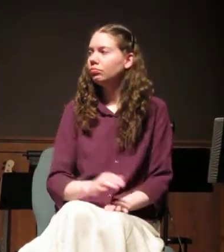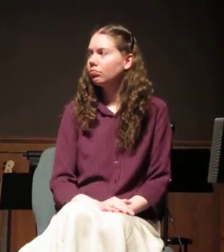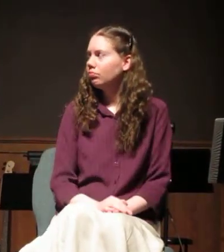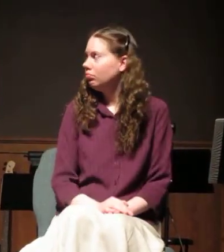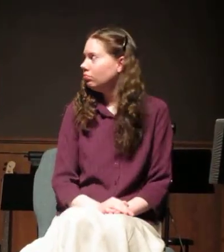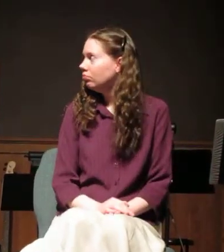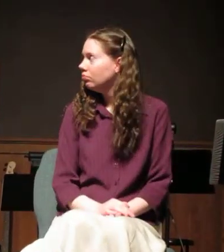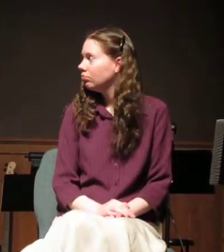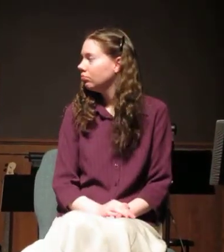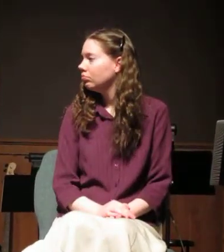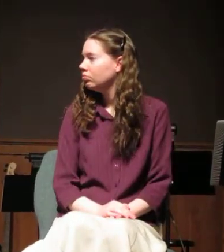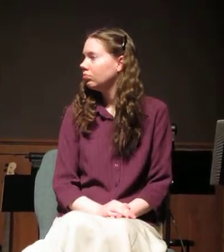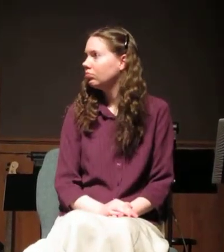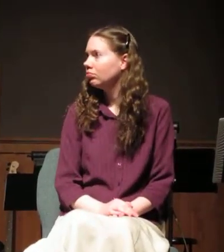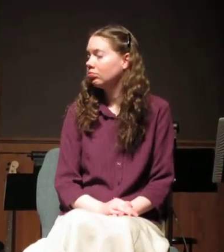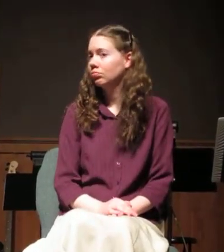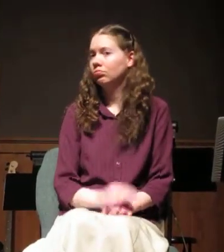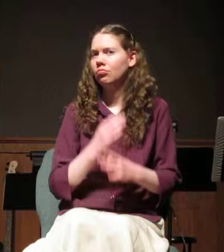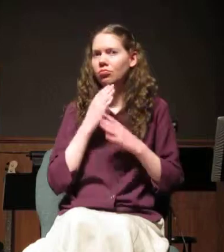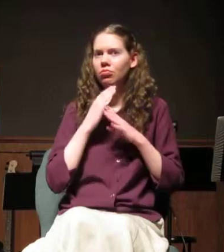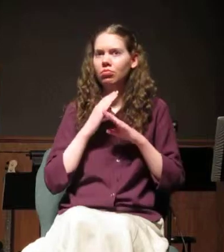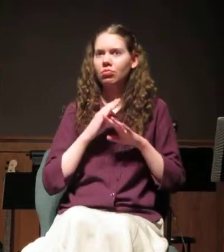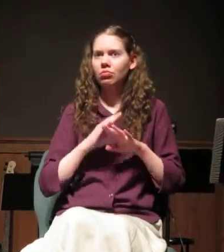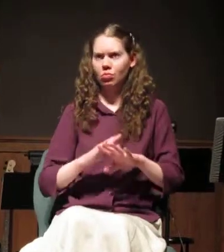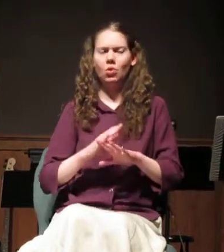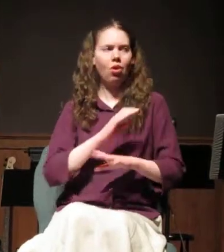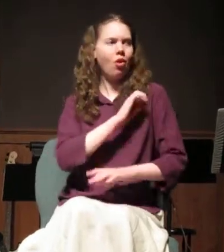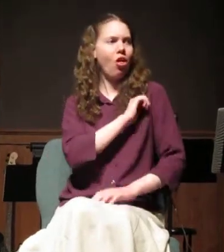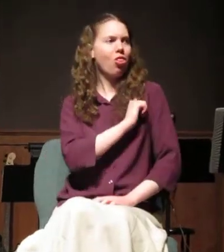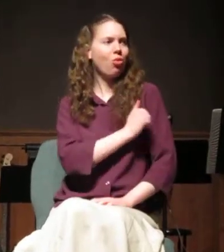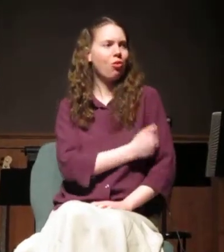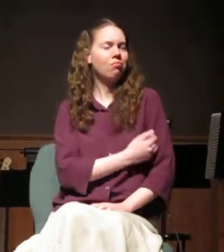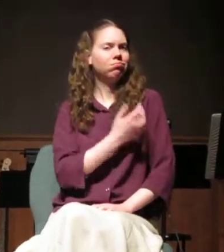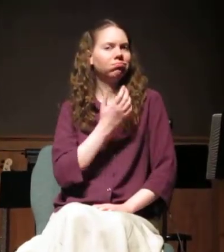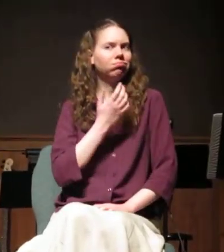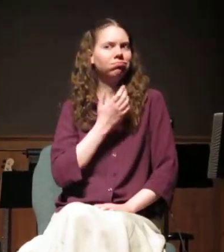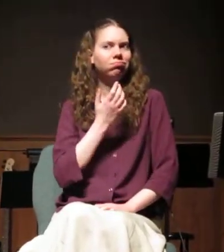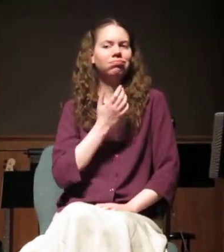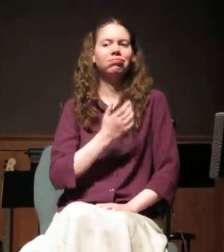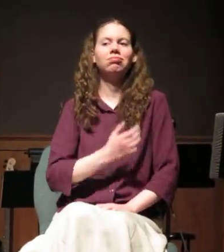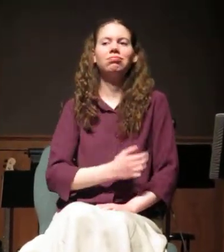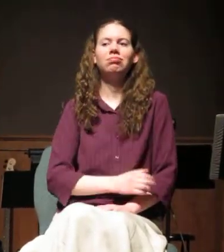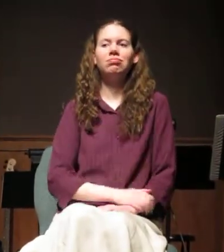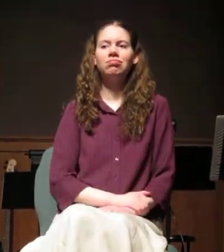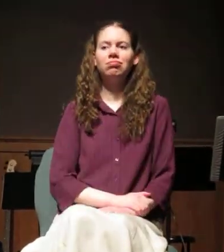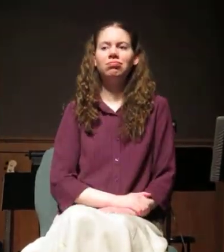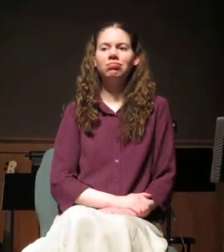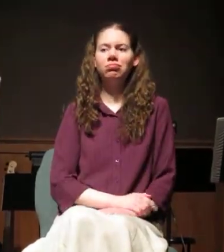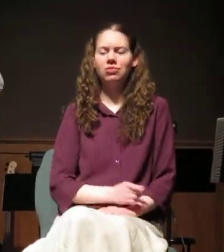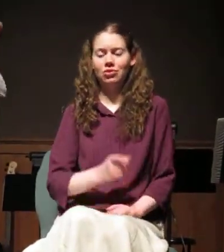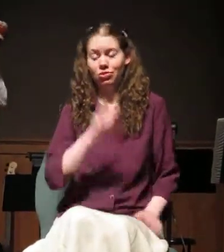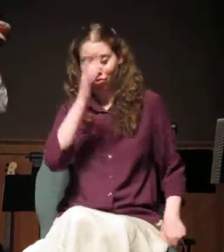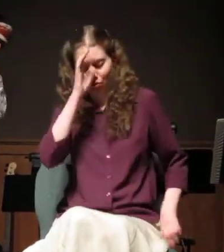So much quiet, so much in his voice. The one-armed man took off his jacket.